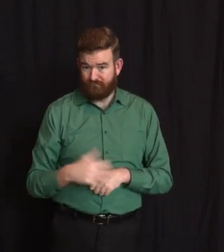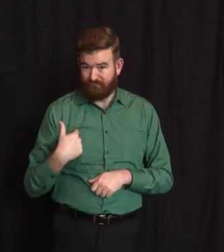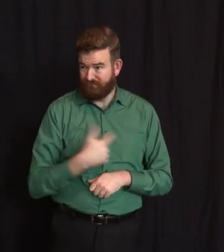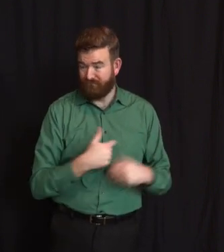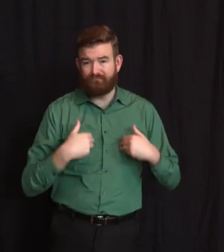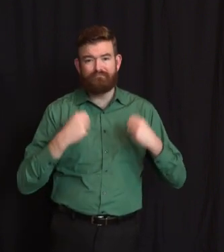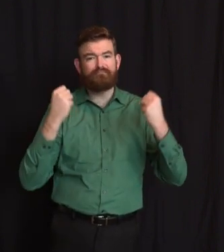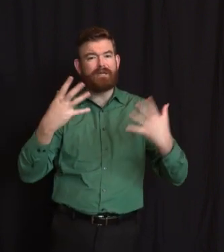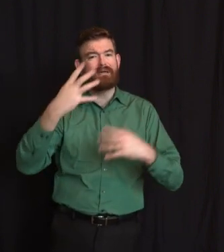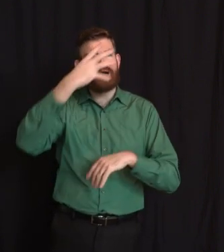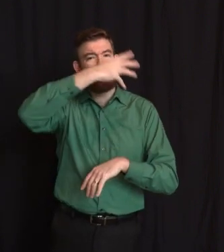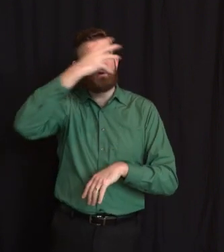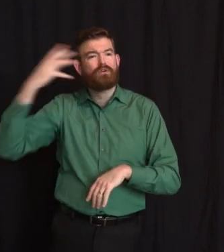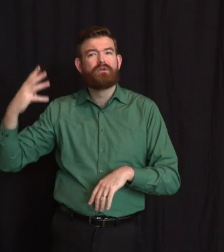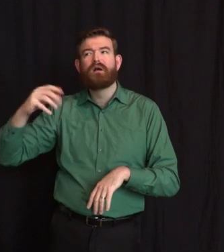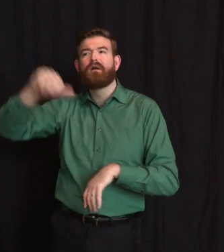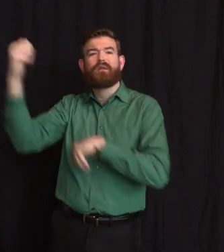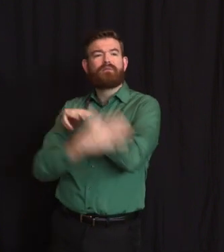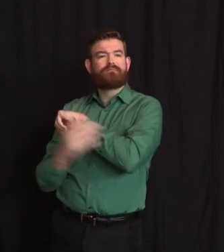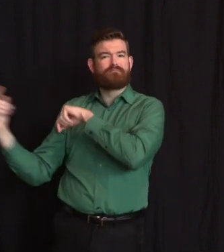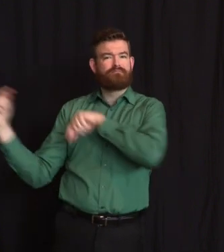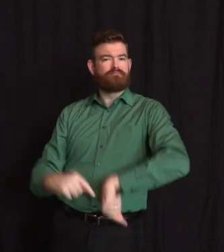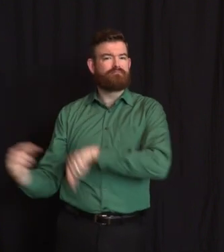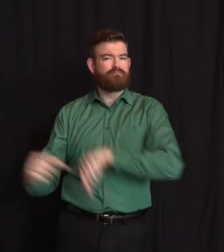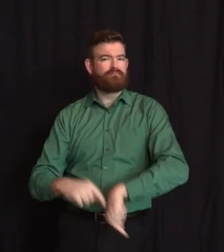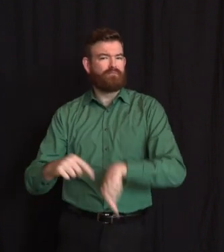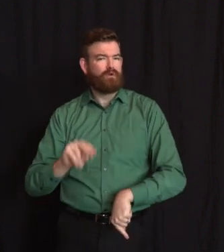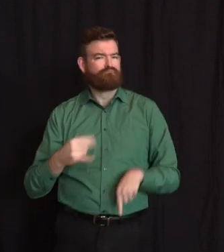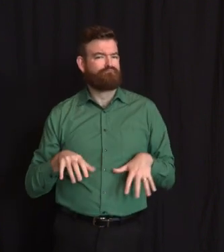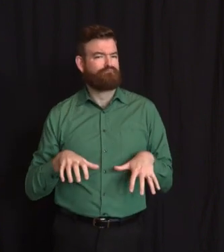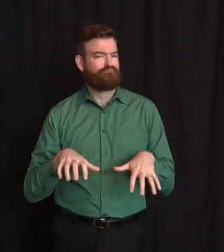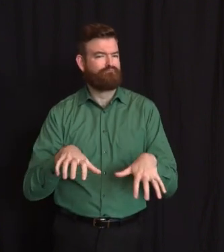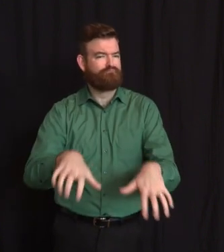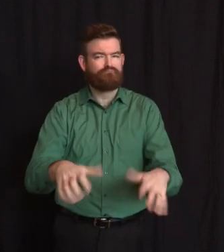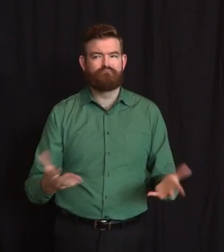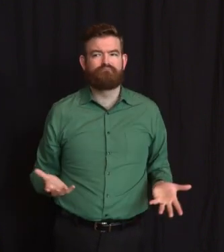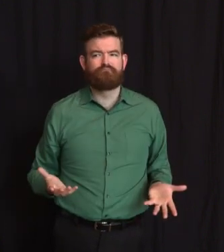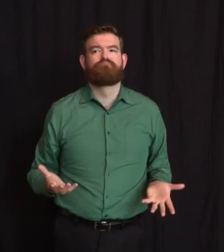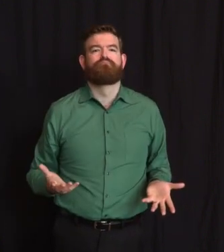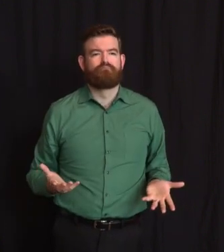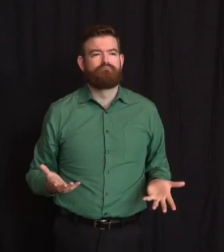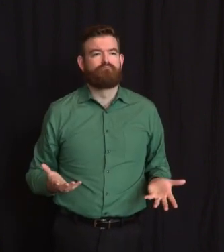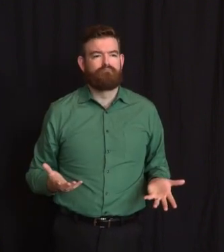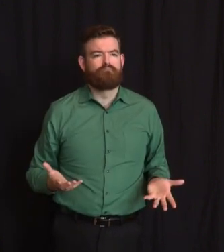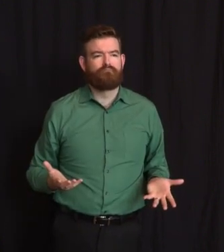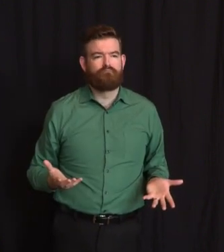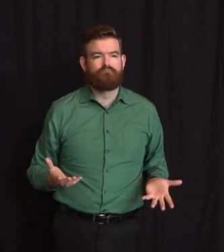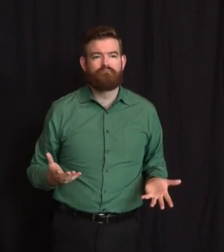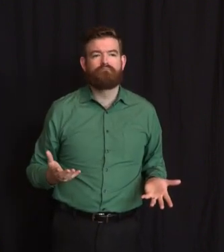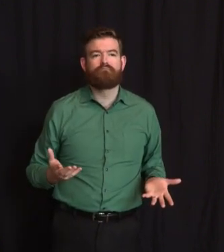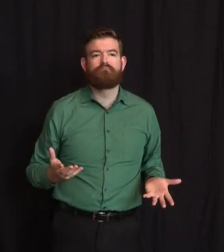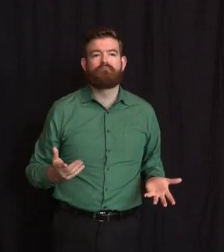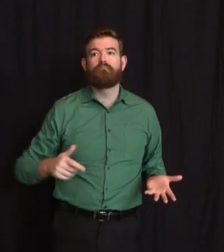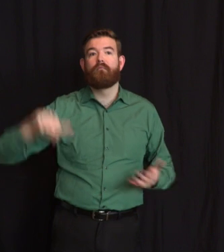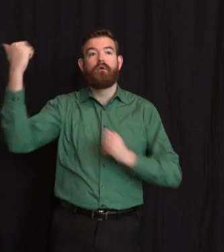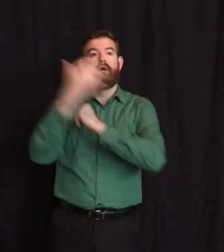world have come to build a new life and to live the American dream. Look at Alice's story if you need any examples. These are